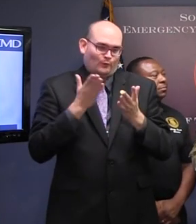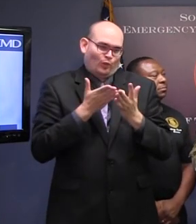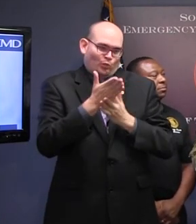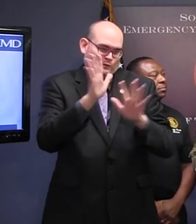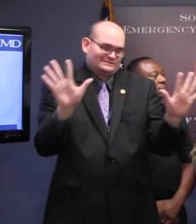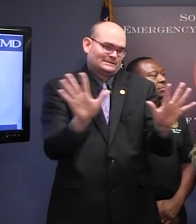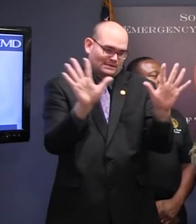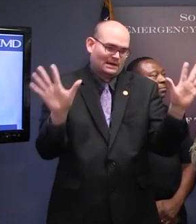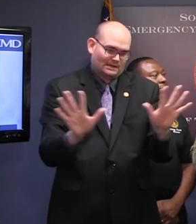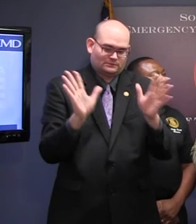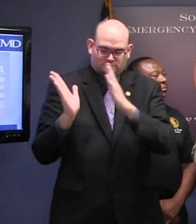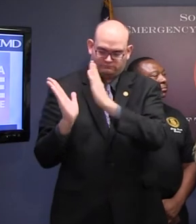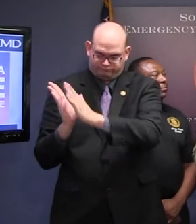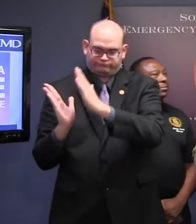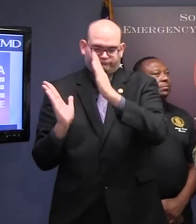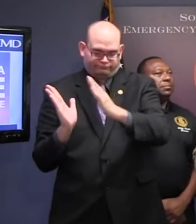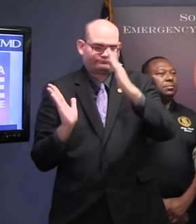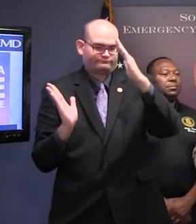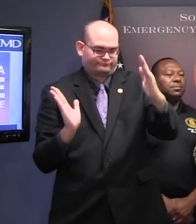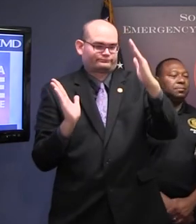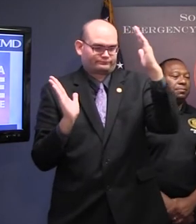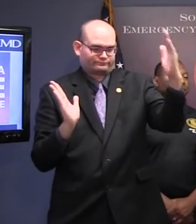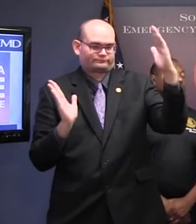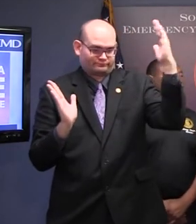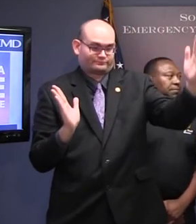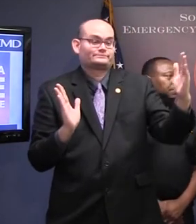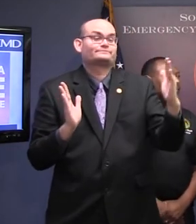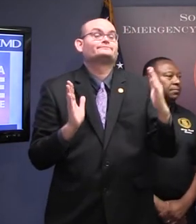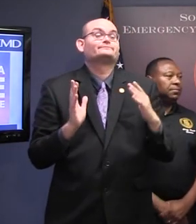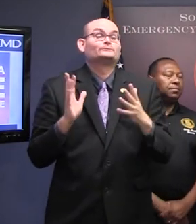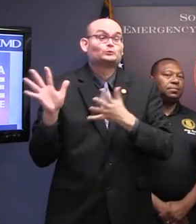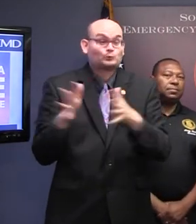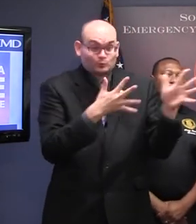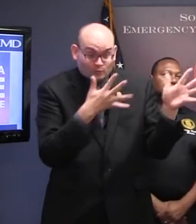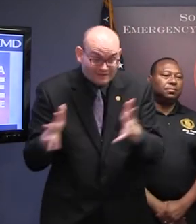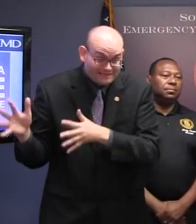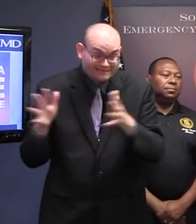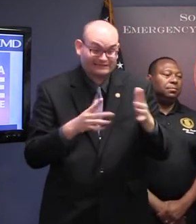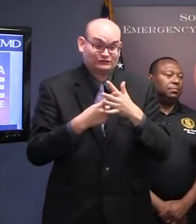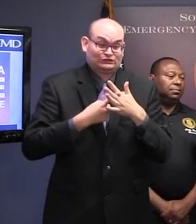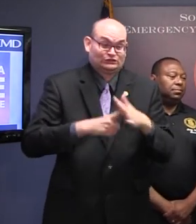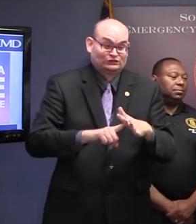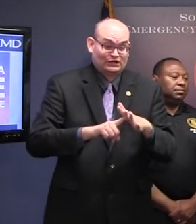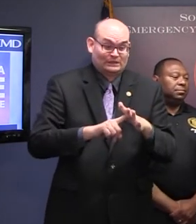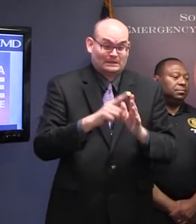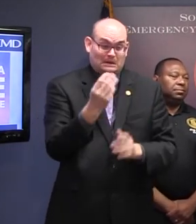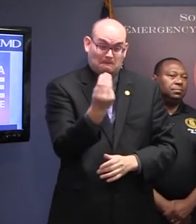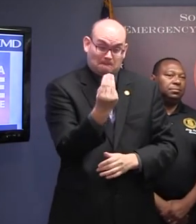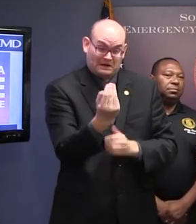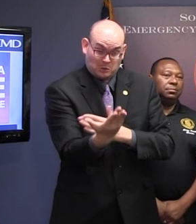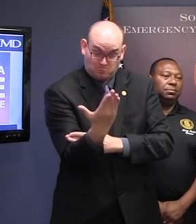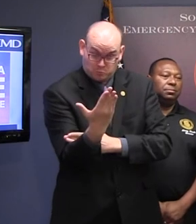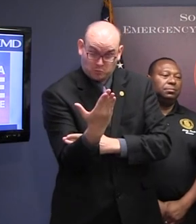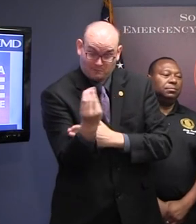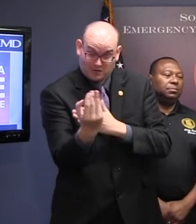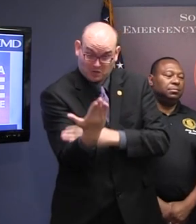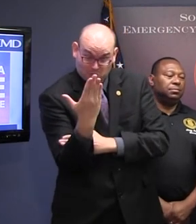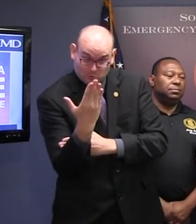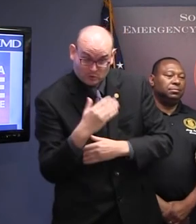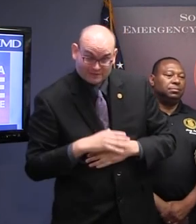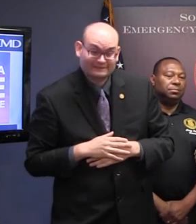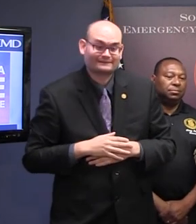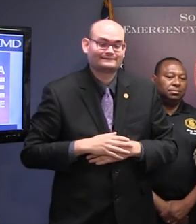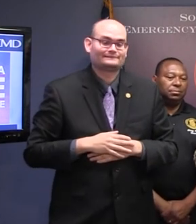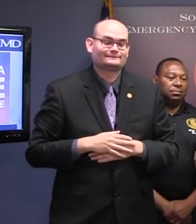tropical force winds sometime early Monday morning, and then that's when we start closing those lanes.